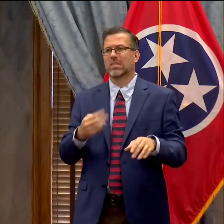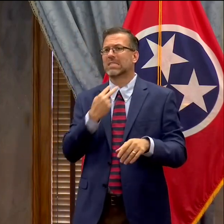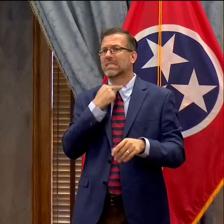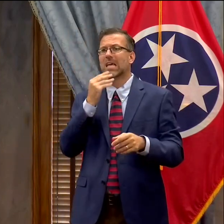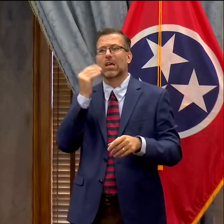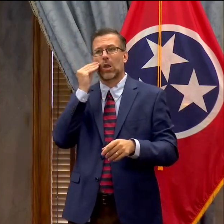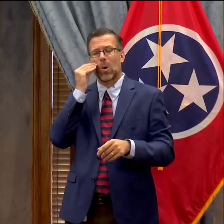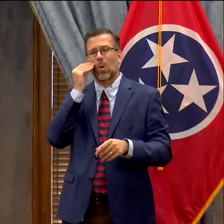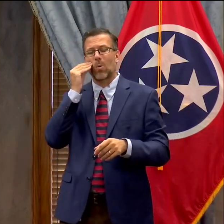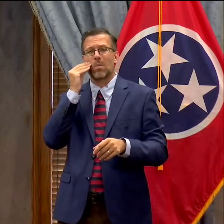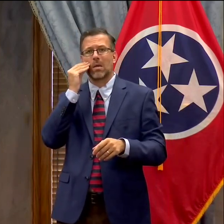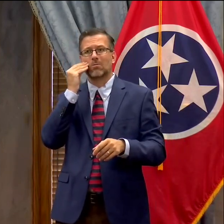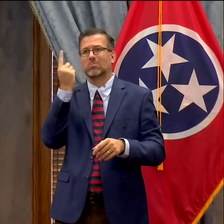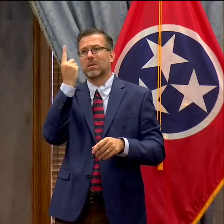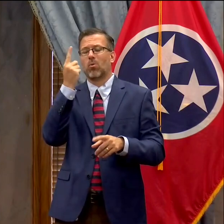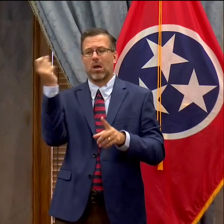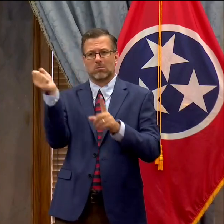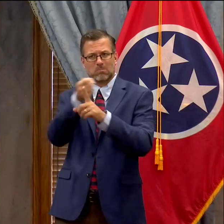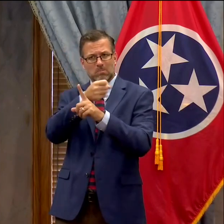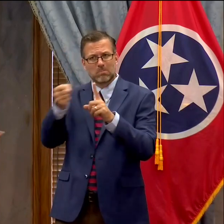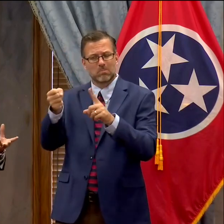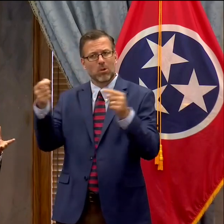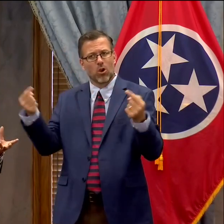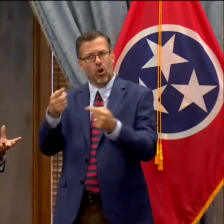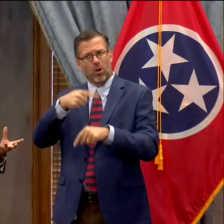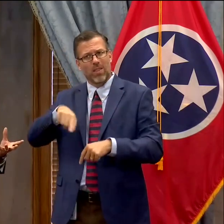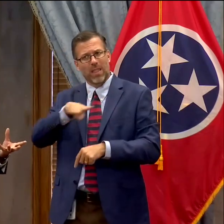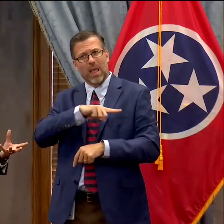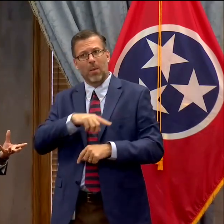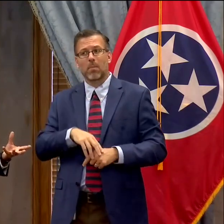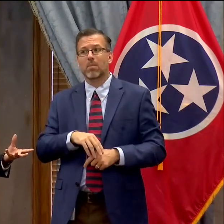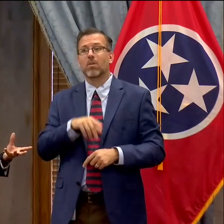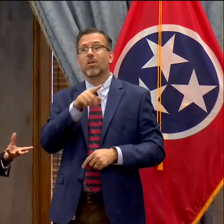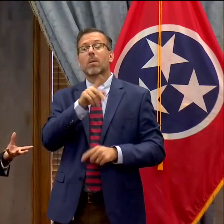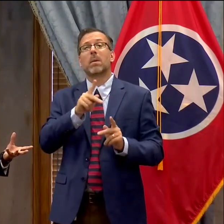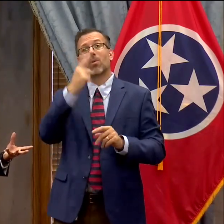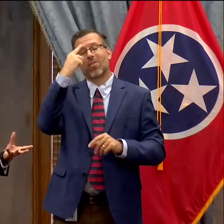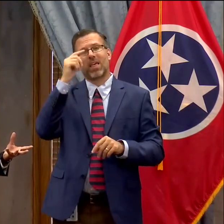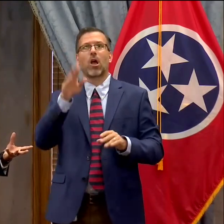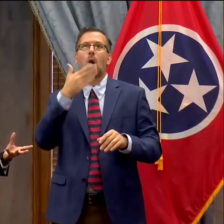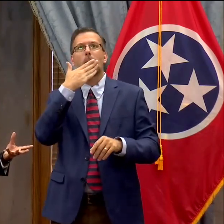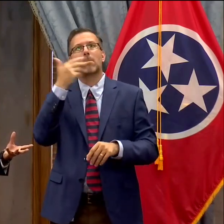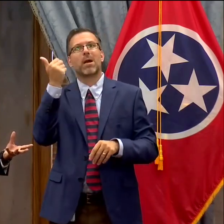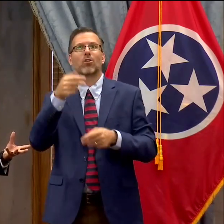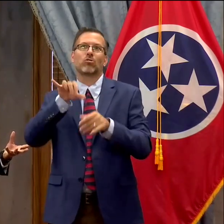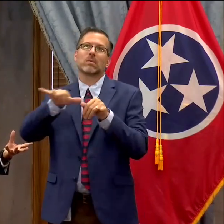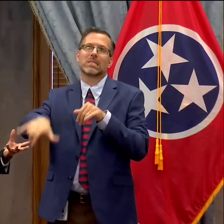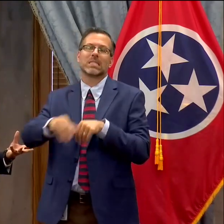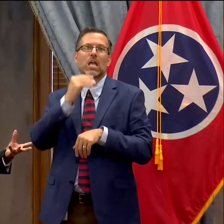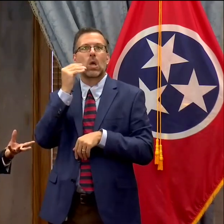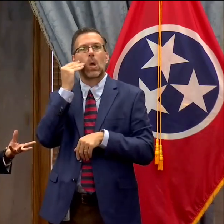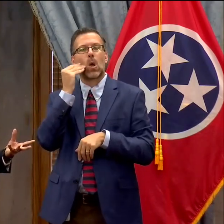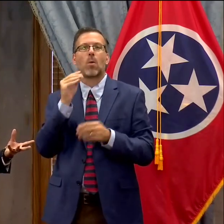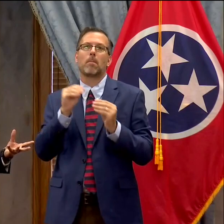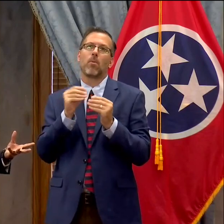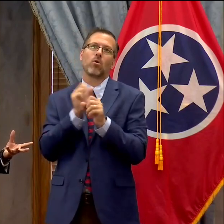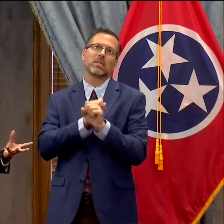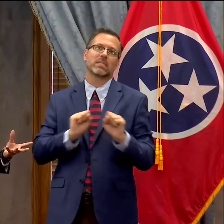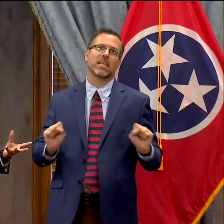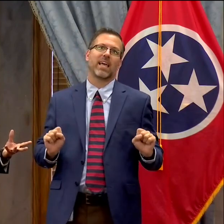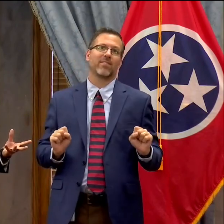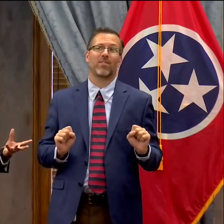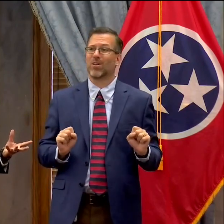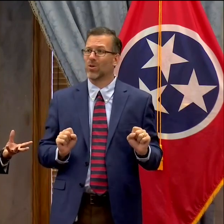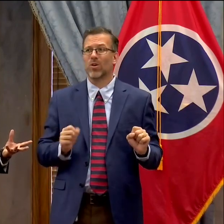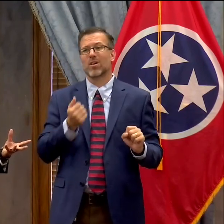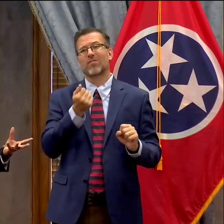This idea that it's safe to keep everyone at home and in uh many many cases for